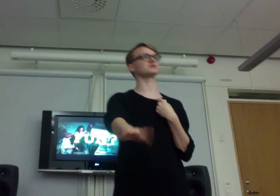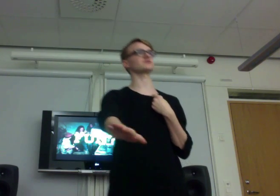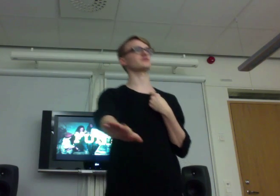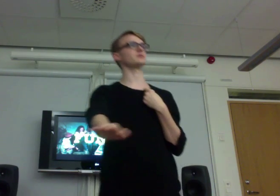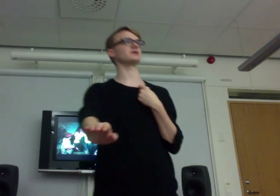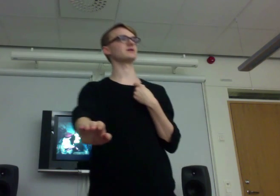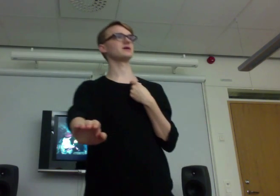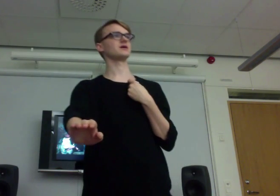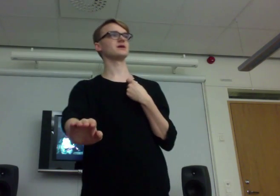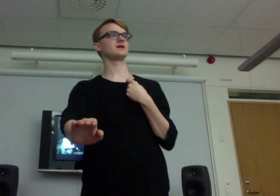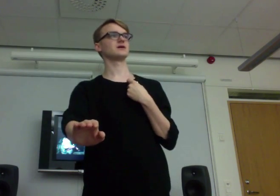not for me.